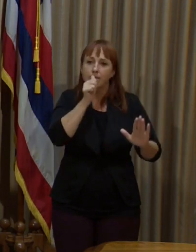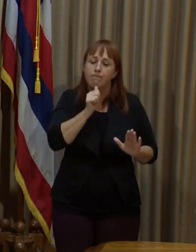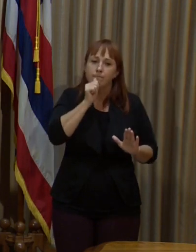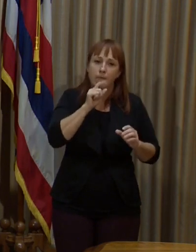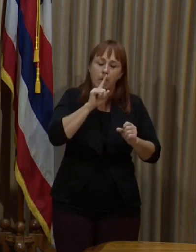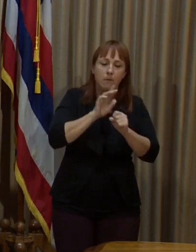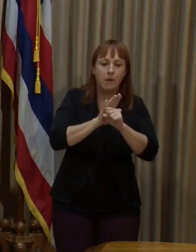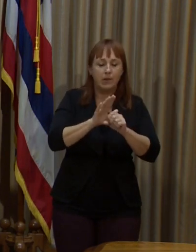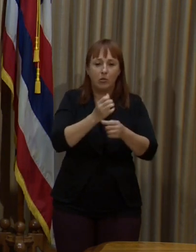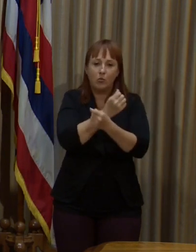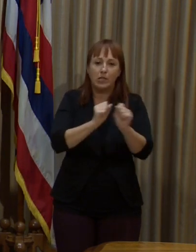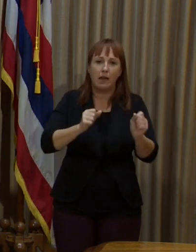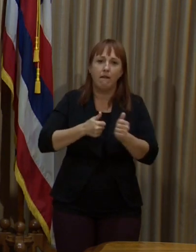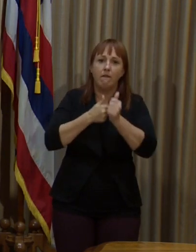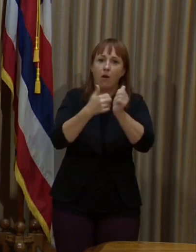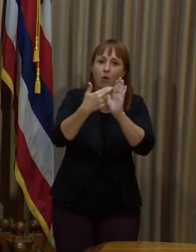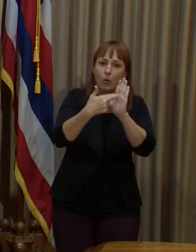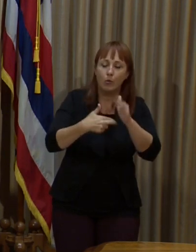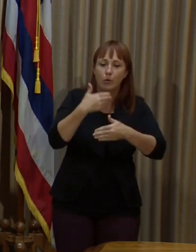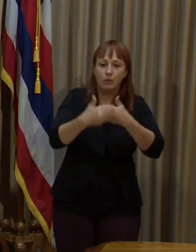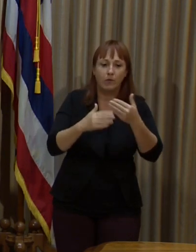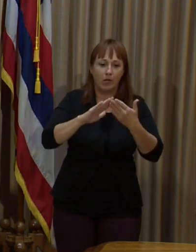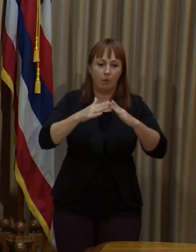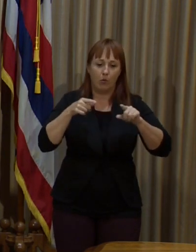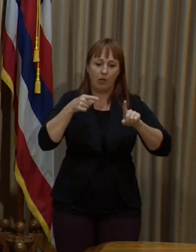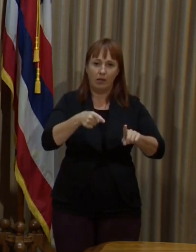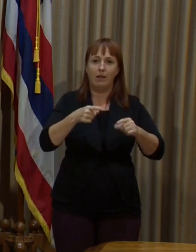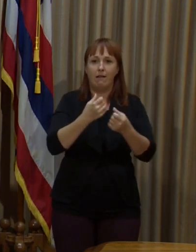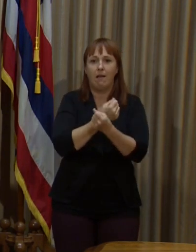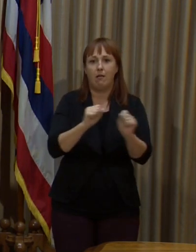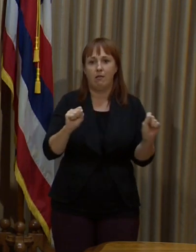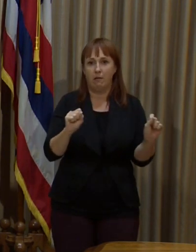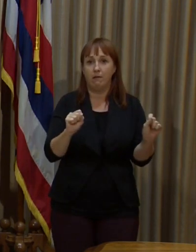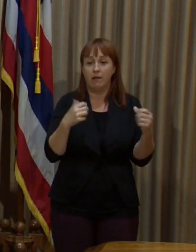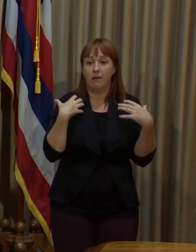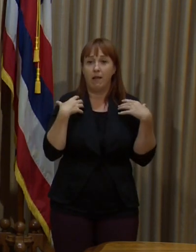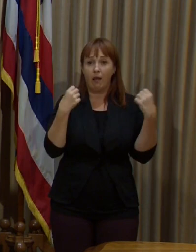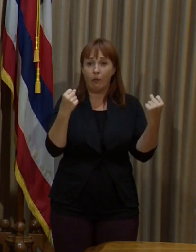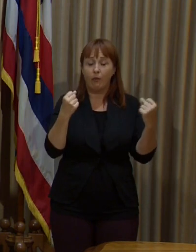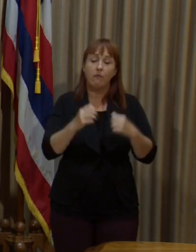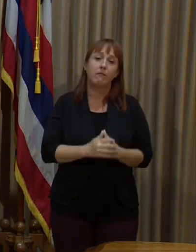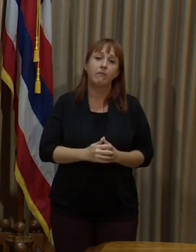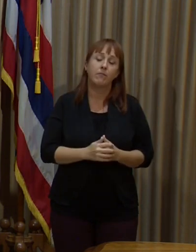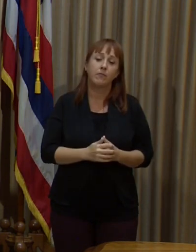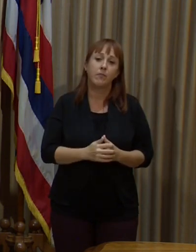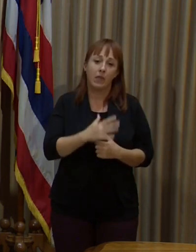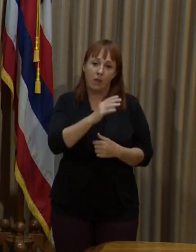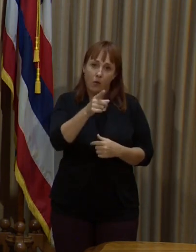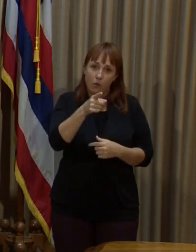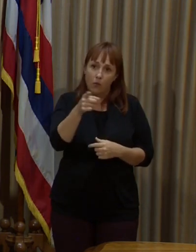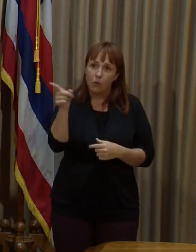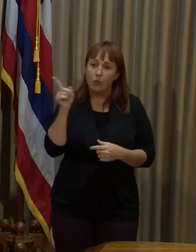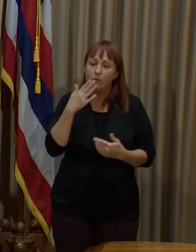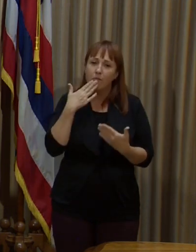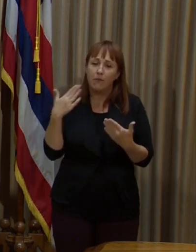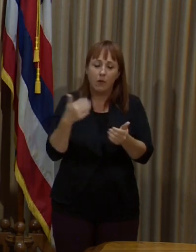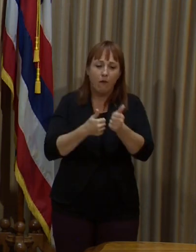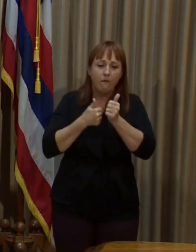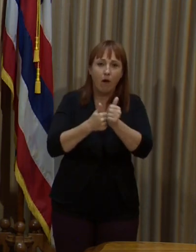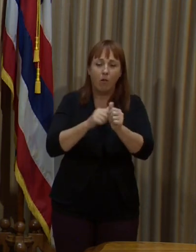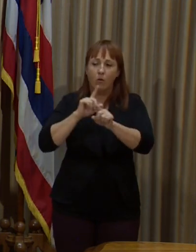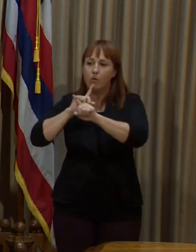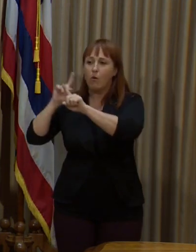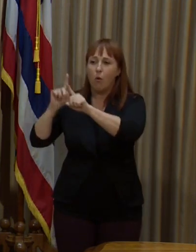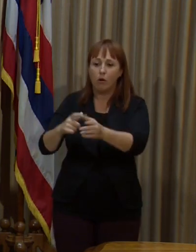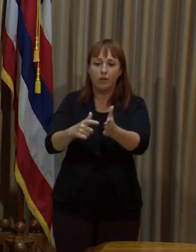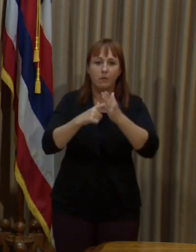commitment to keeping our community healthy and safe, for being able to follow the orders and the mandates